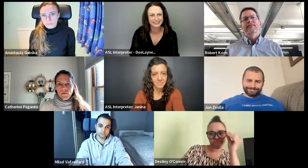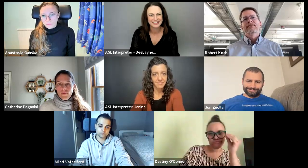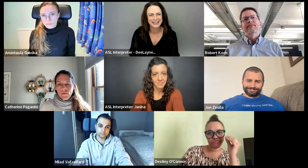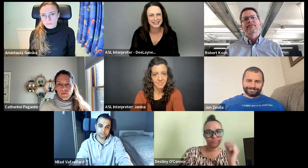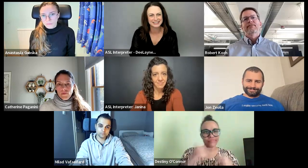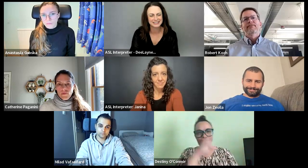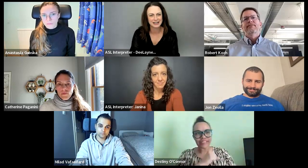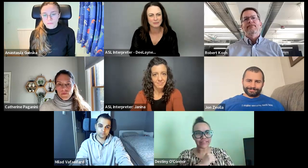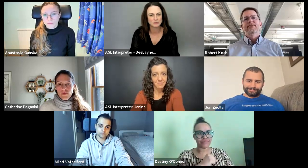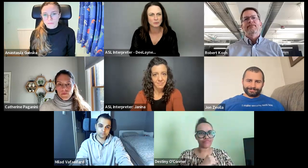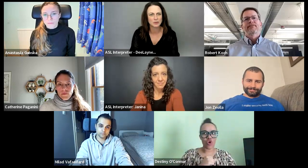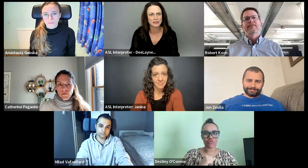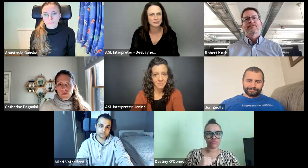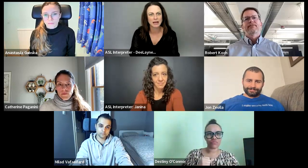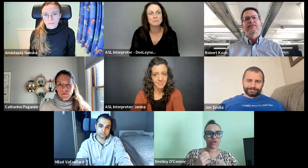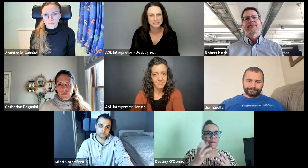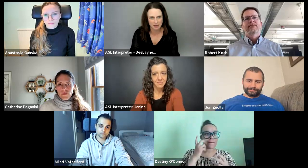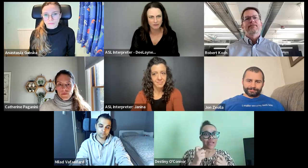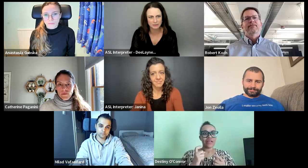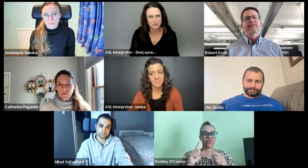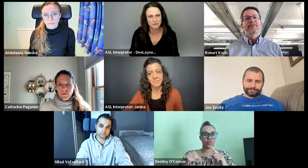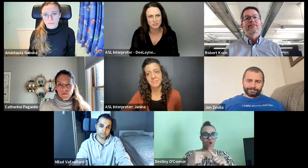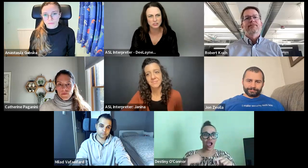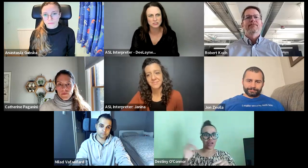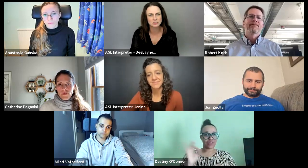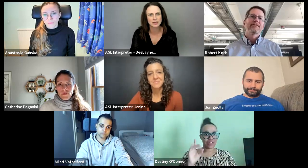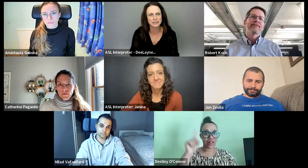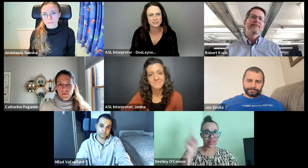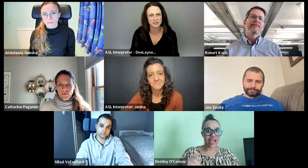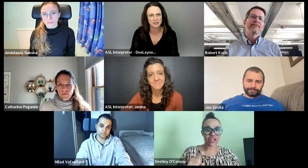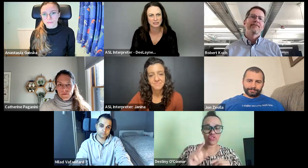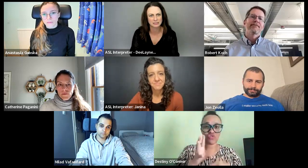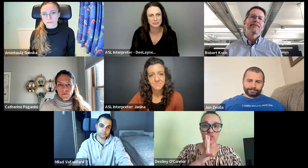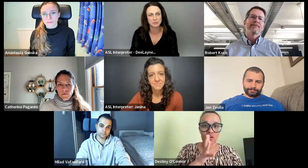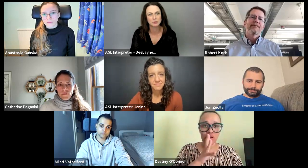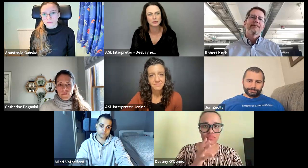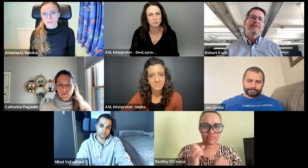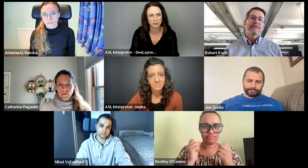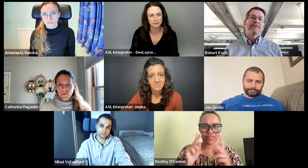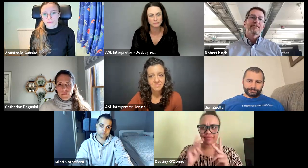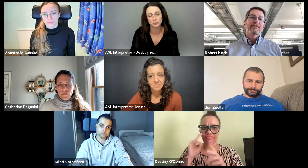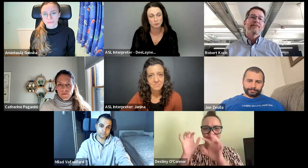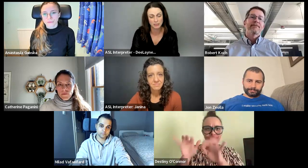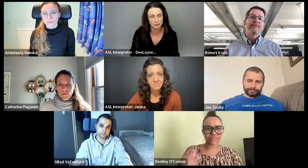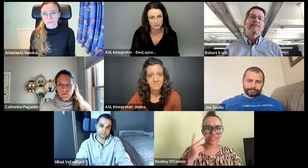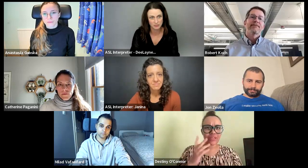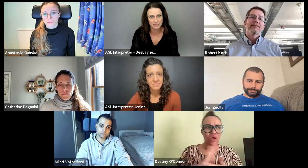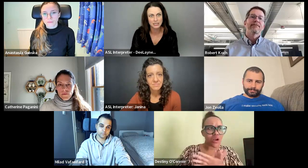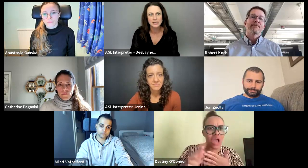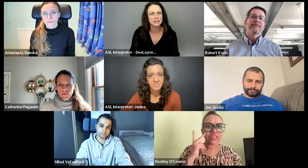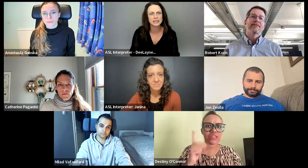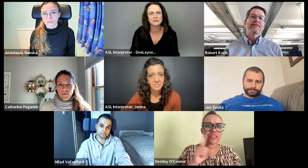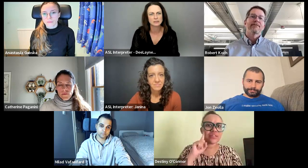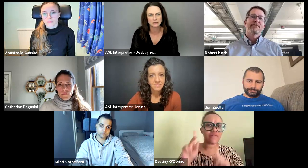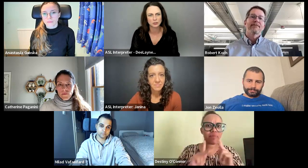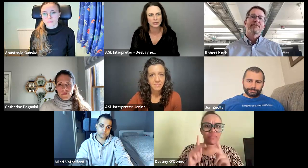here and, um, we are not missing from this conversation. So that is something that has been really important, important for me to emphasize.